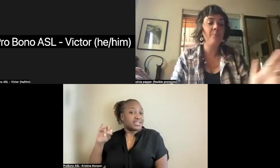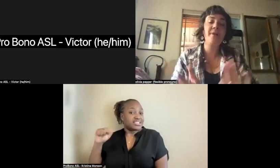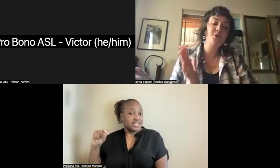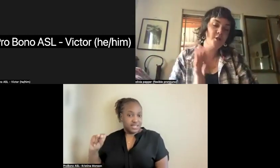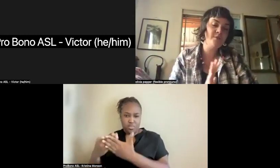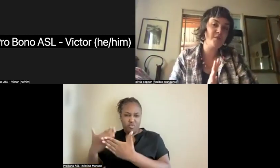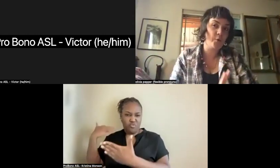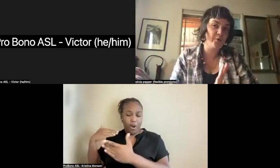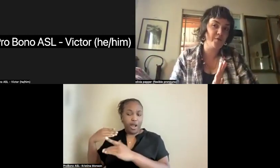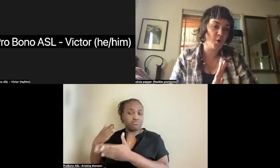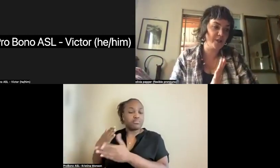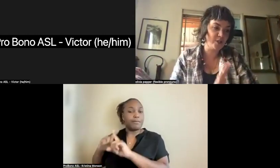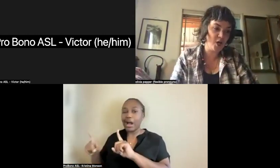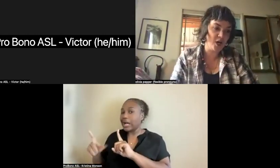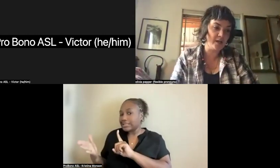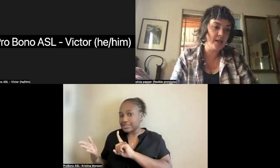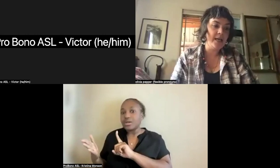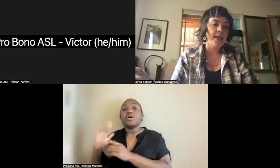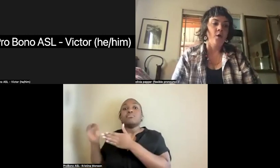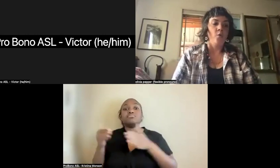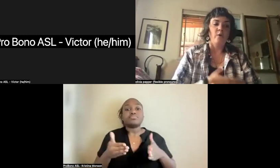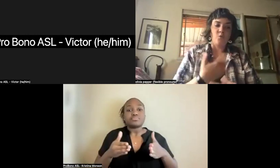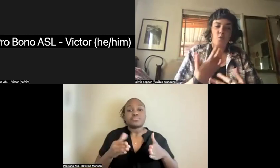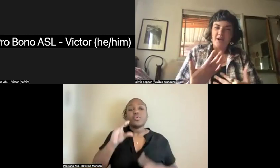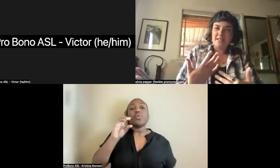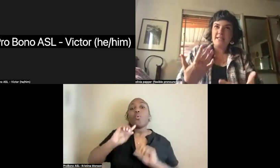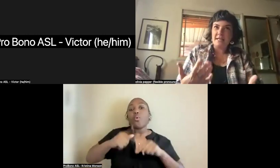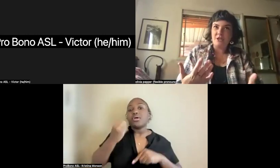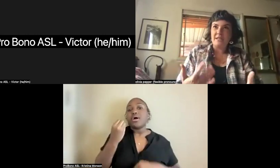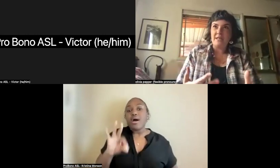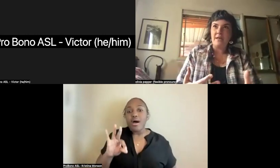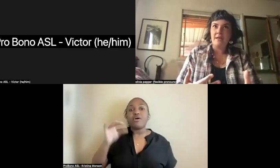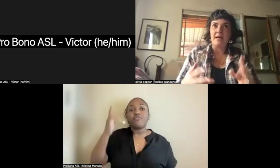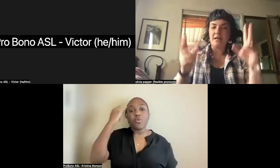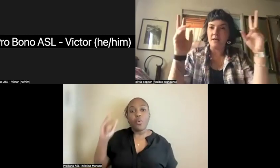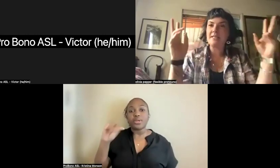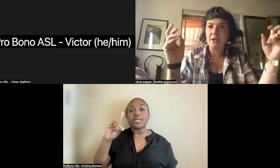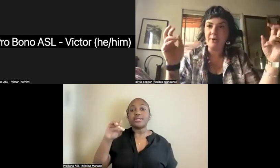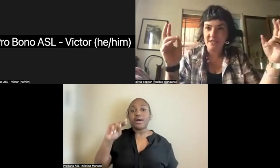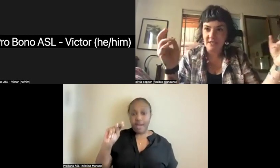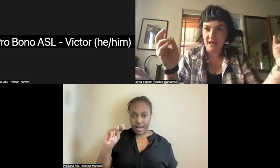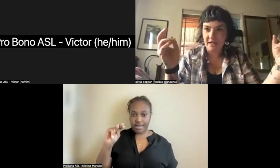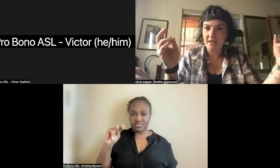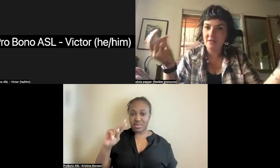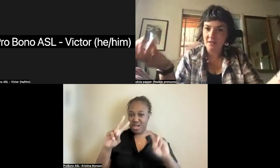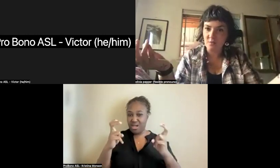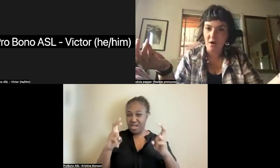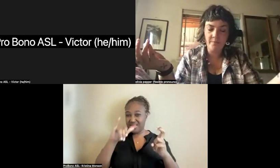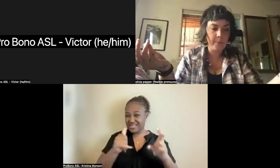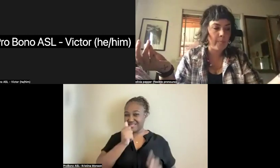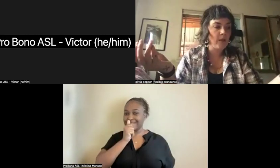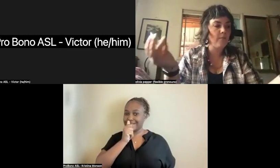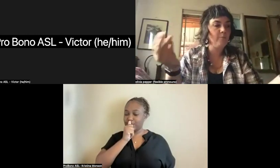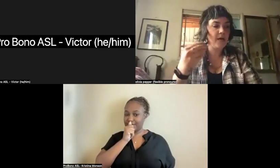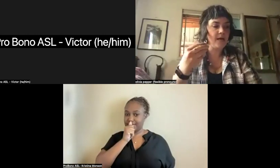But in terms of the Order of the the Golden Dawn, which was essentially a secret society as well.